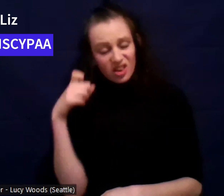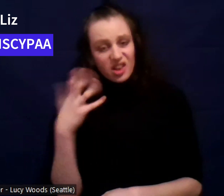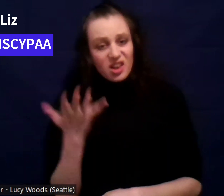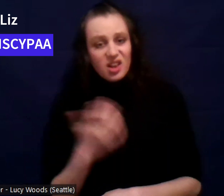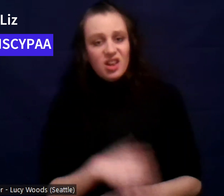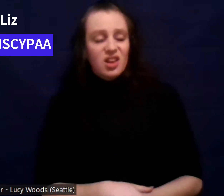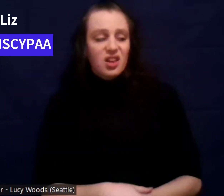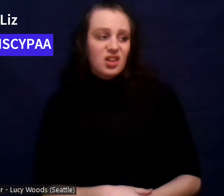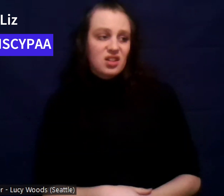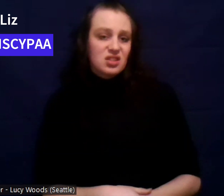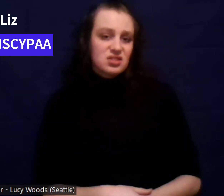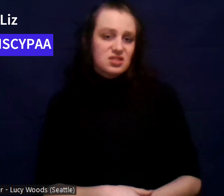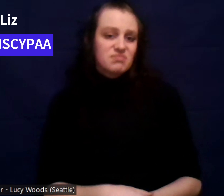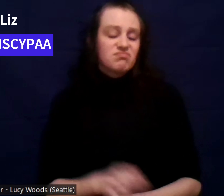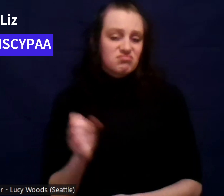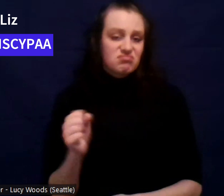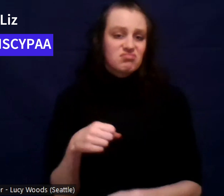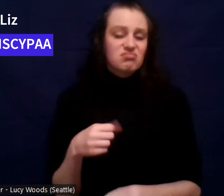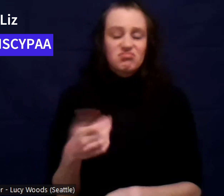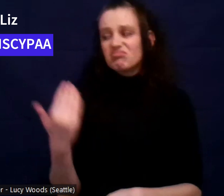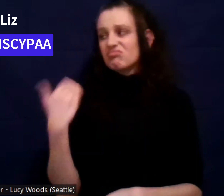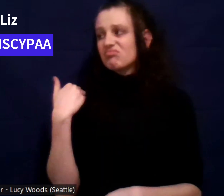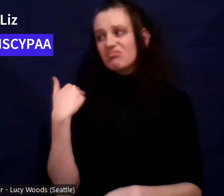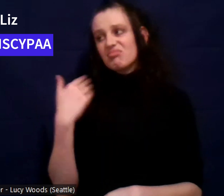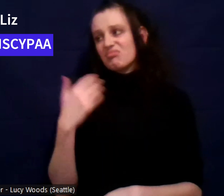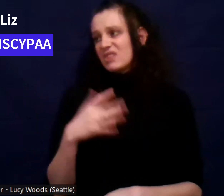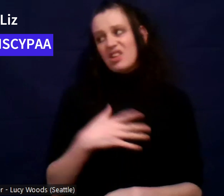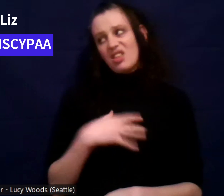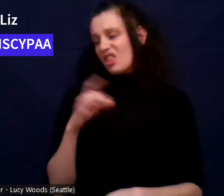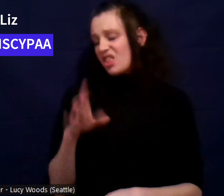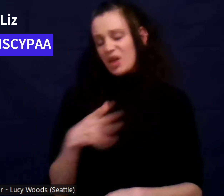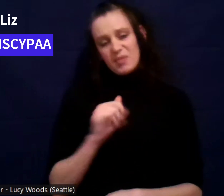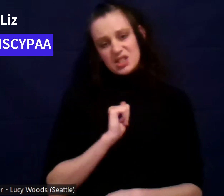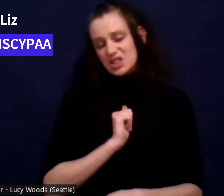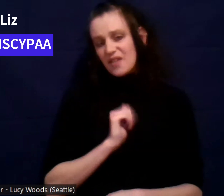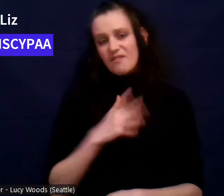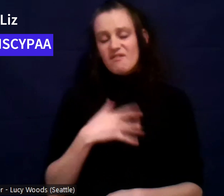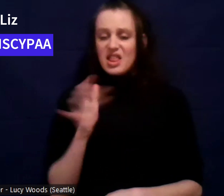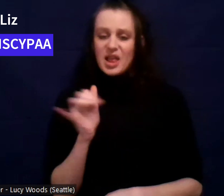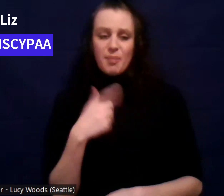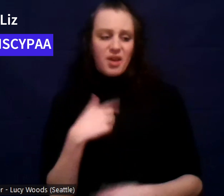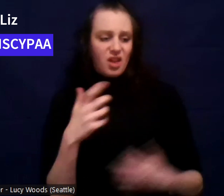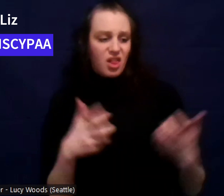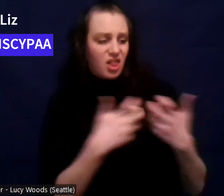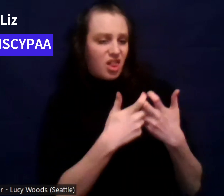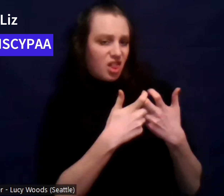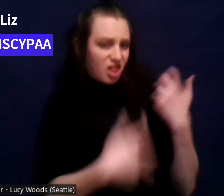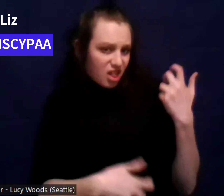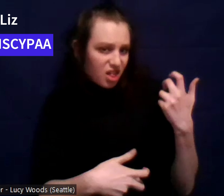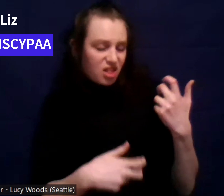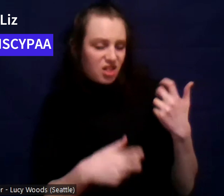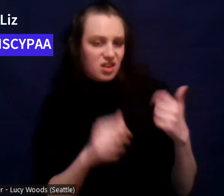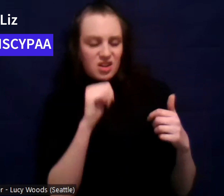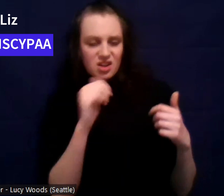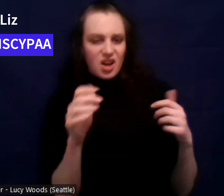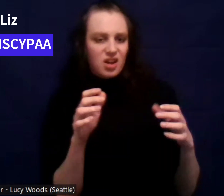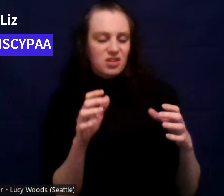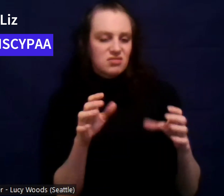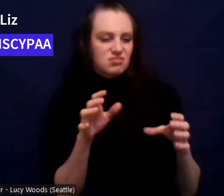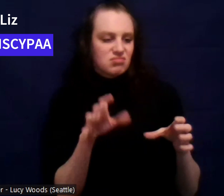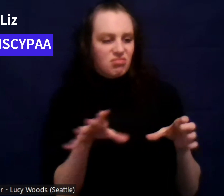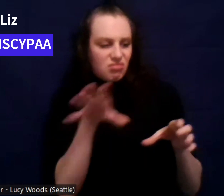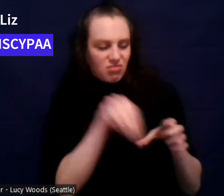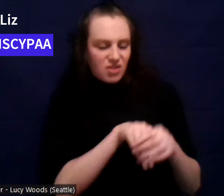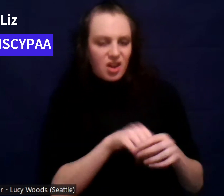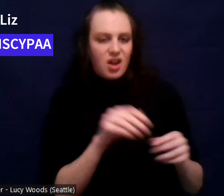just, yeah, didn't like myself. Felt like I was different from other people. But all of this I would hide at school.